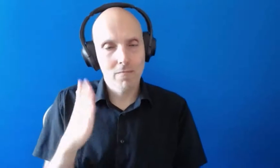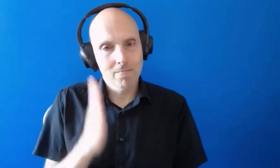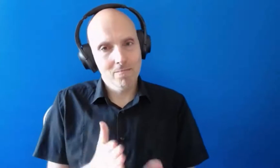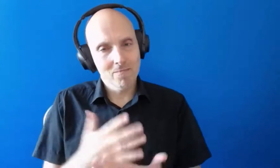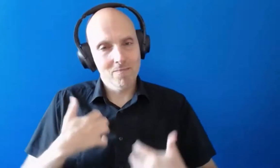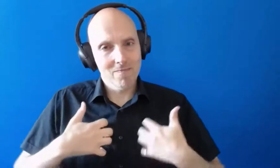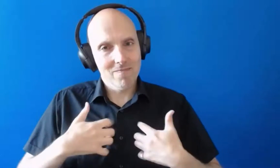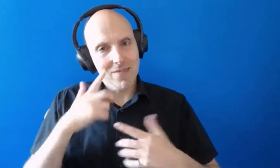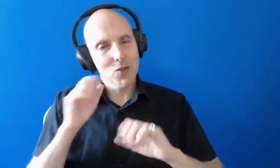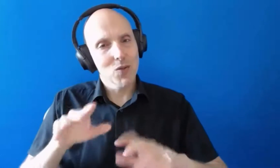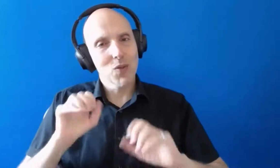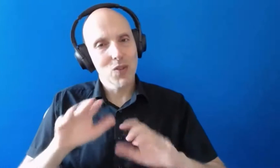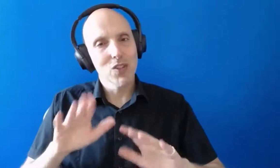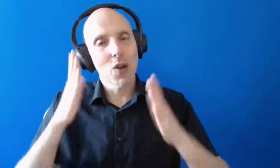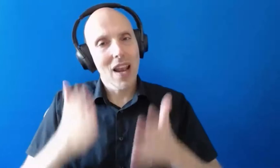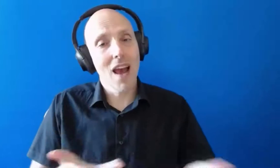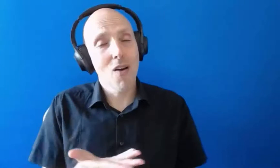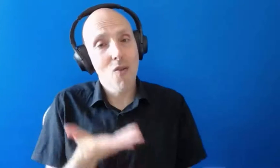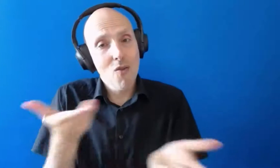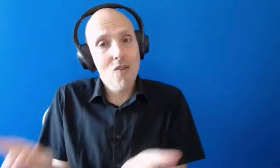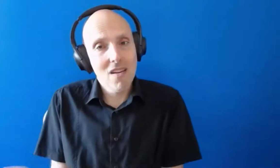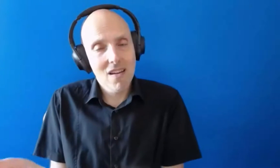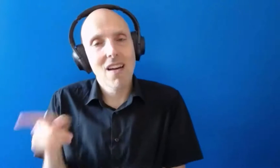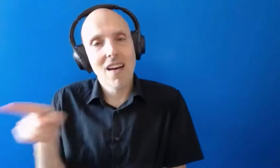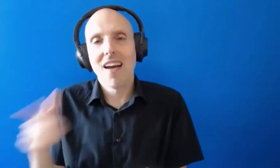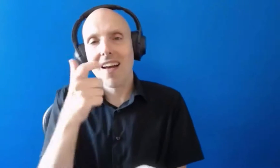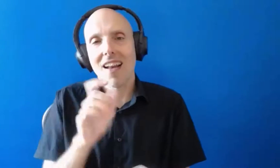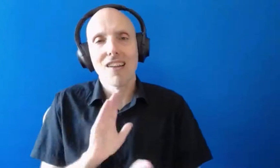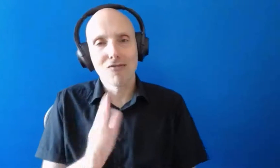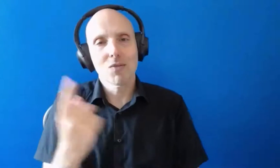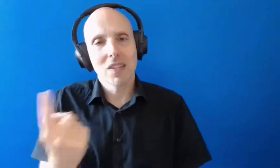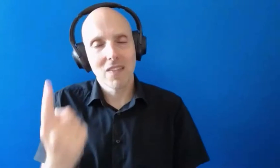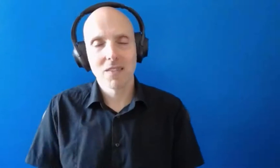going to hand over to both Amy and Tracy now so that they can introduce themselves.